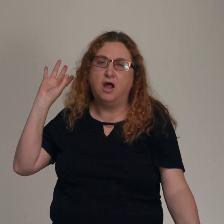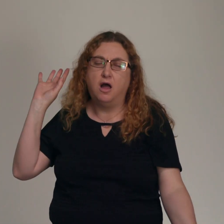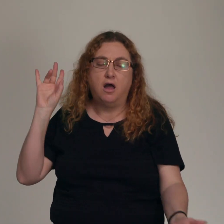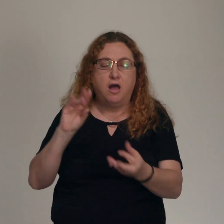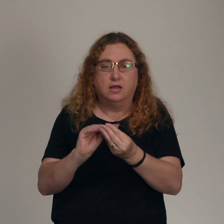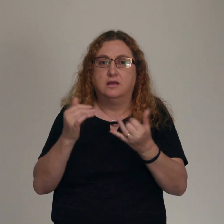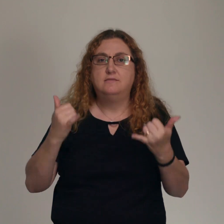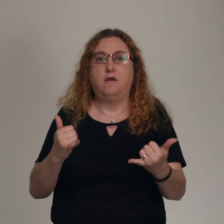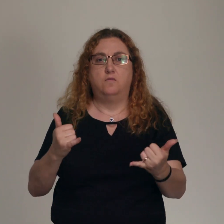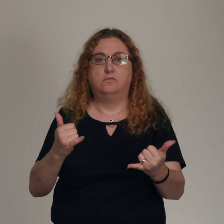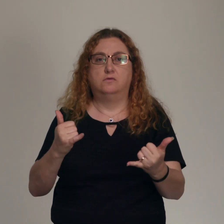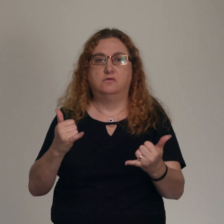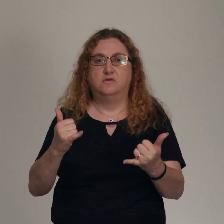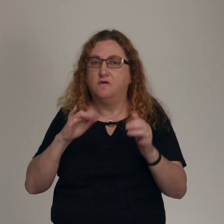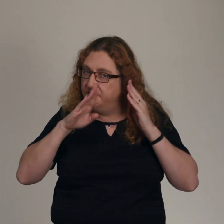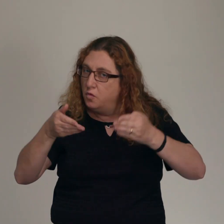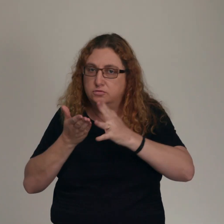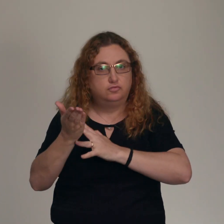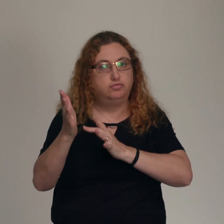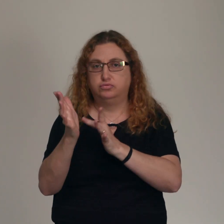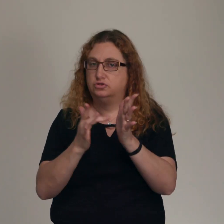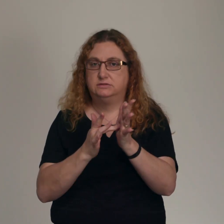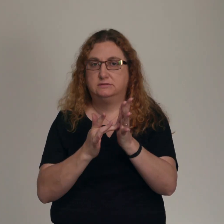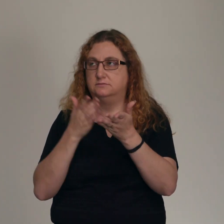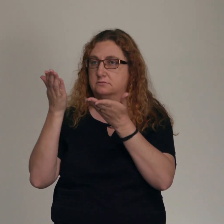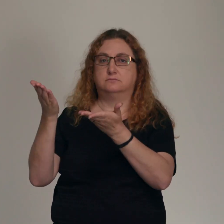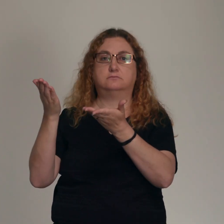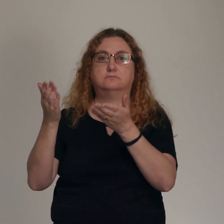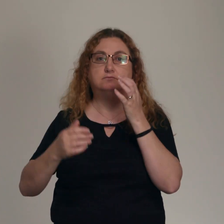find their focus and fulfillment in the person of Jesus.